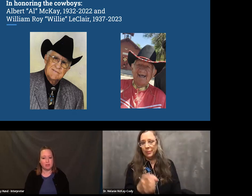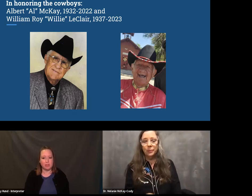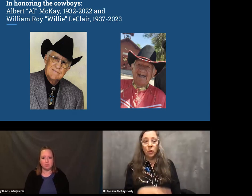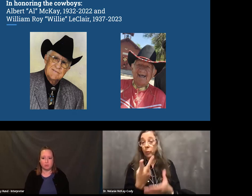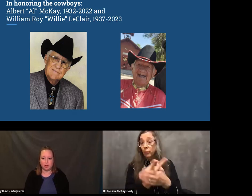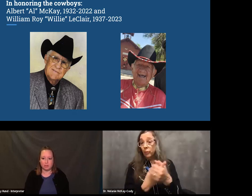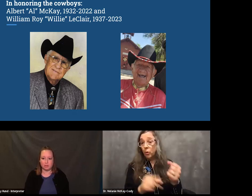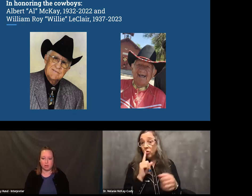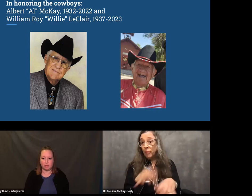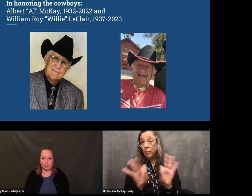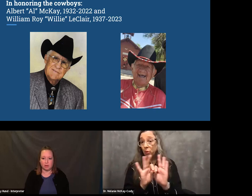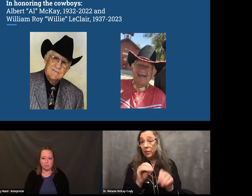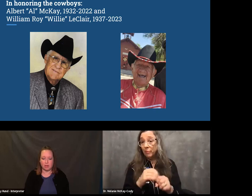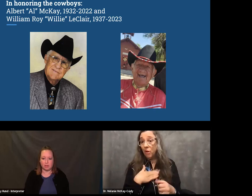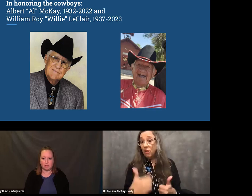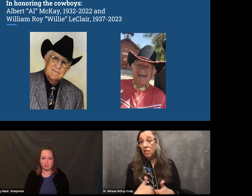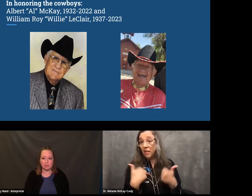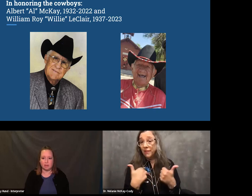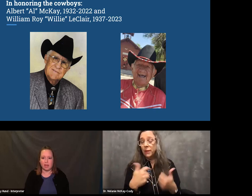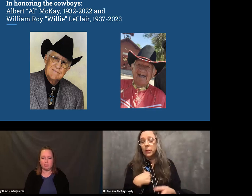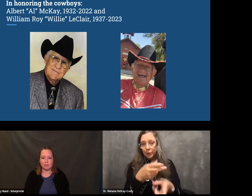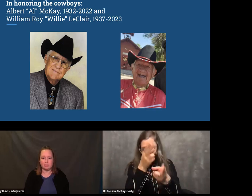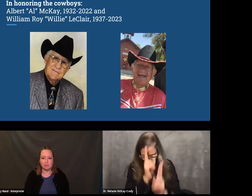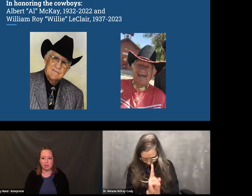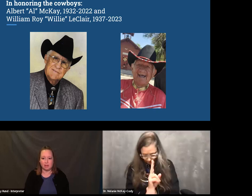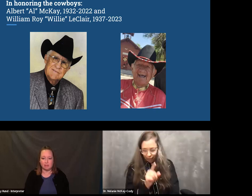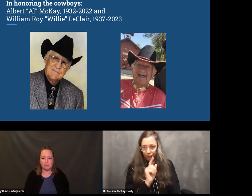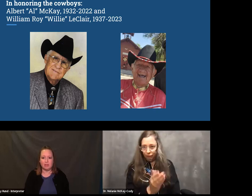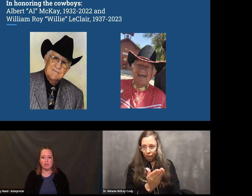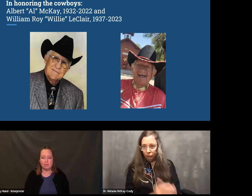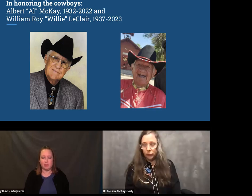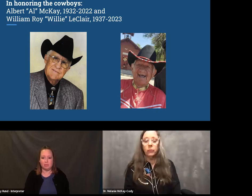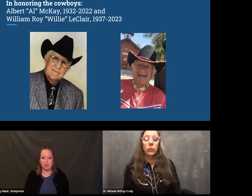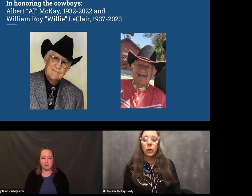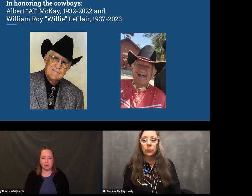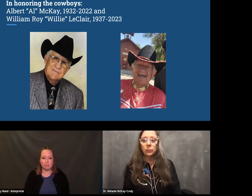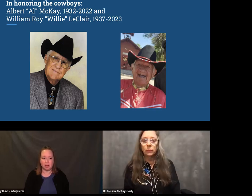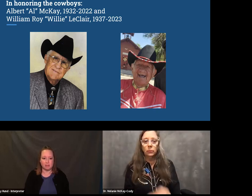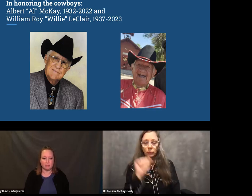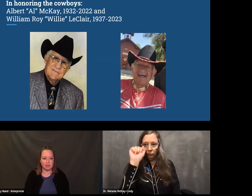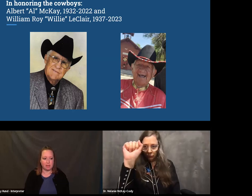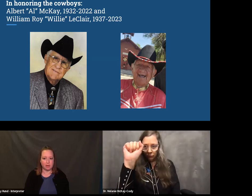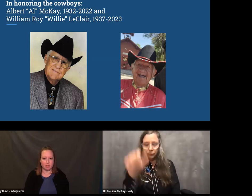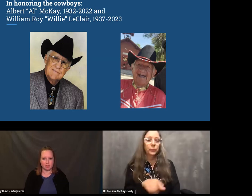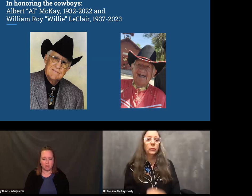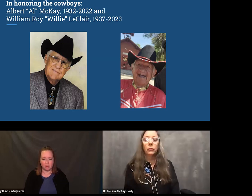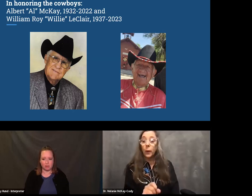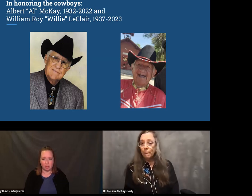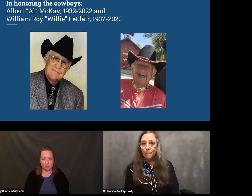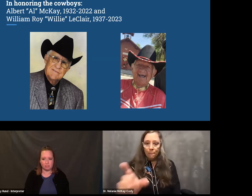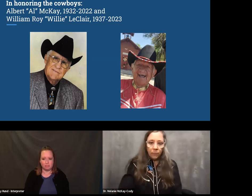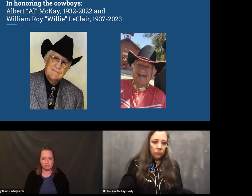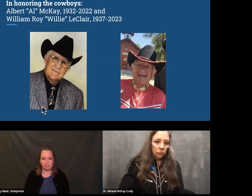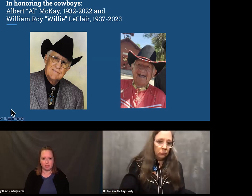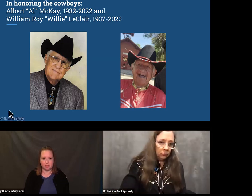I really enjoyed his camaraderie during meetings. I will miss him a lot. They both made a great impact on my life and I want to